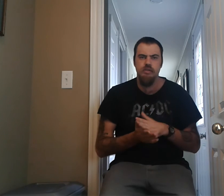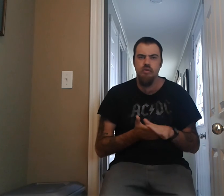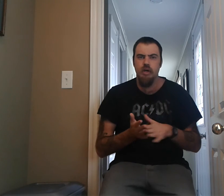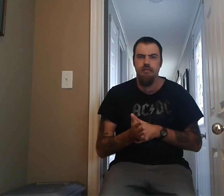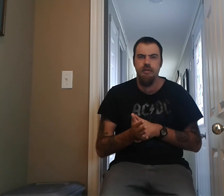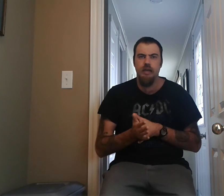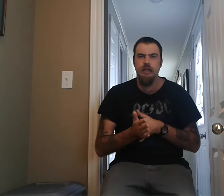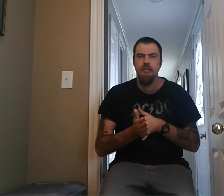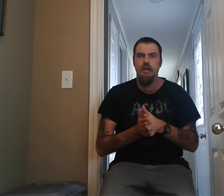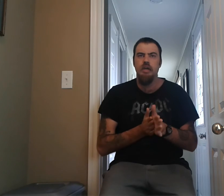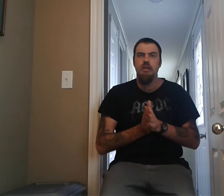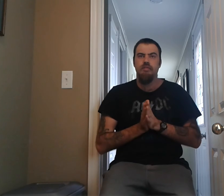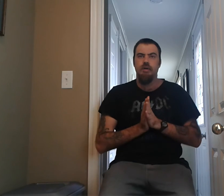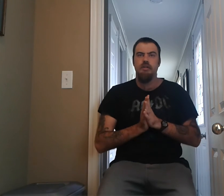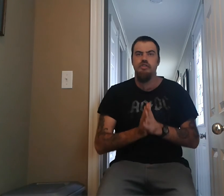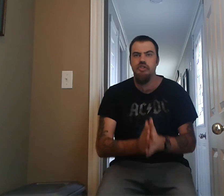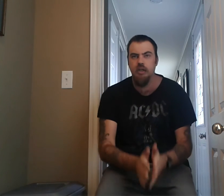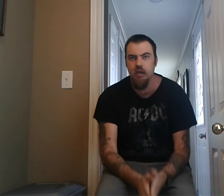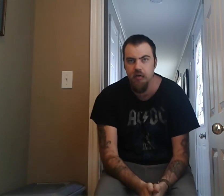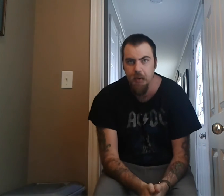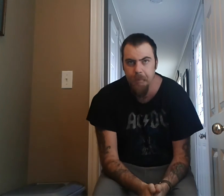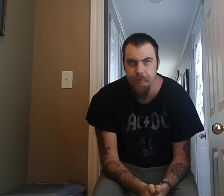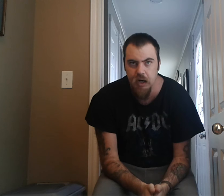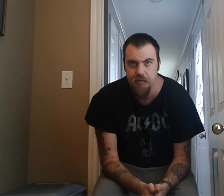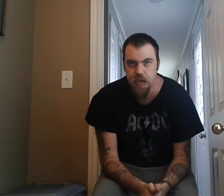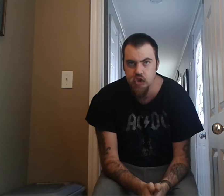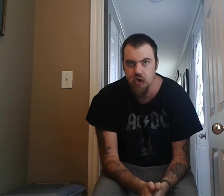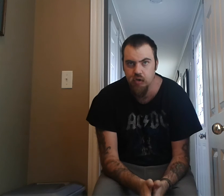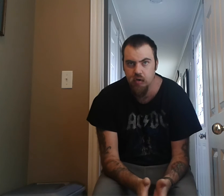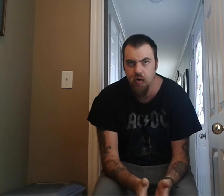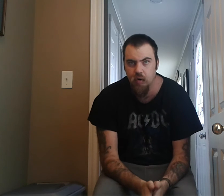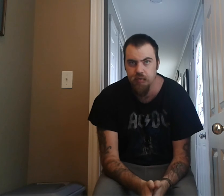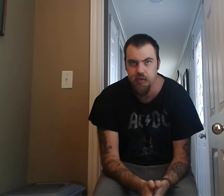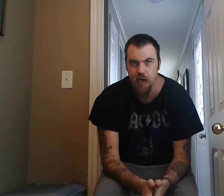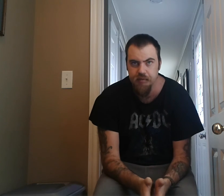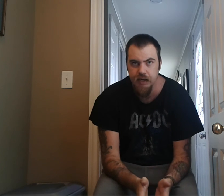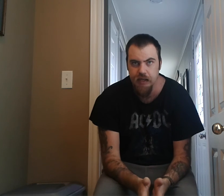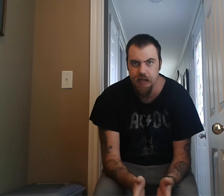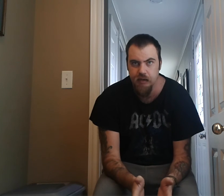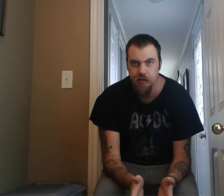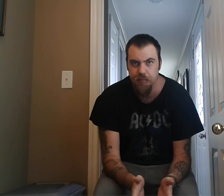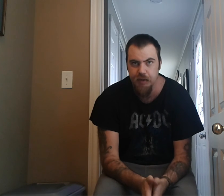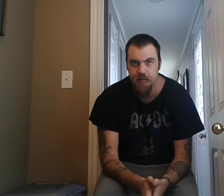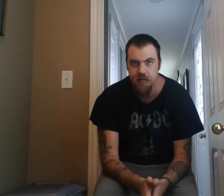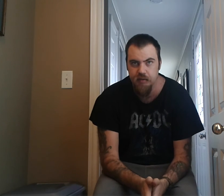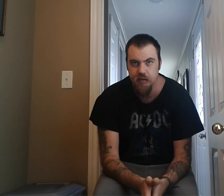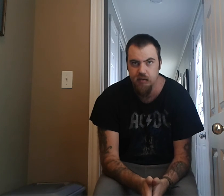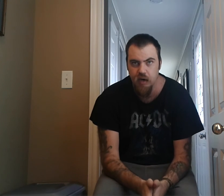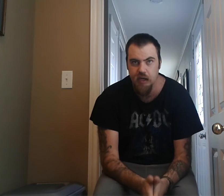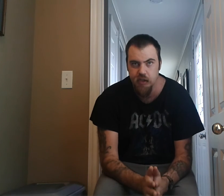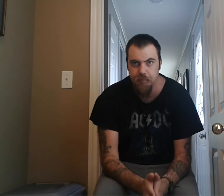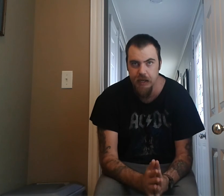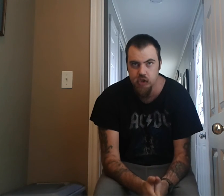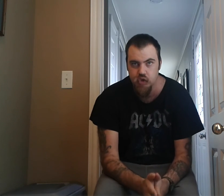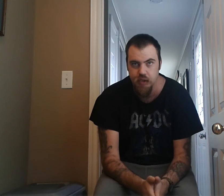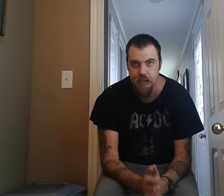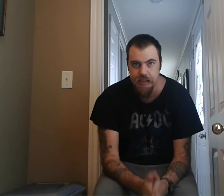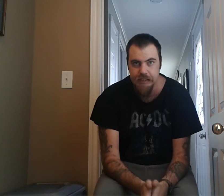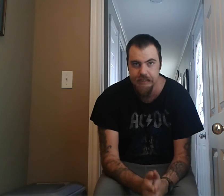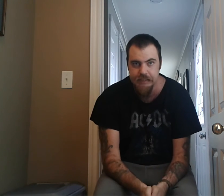seconds. As well as check out Bachman Turner Overdrive, Taking Care of Business, Documentary, 1975.